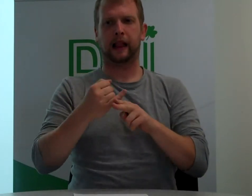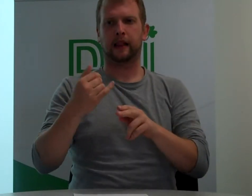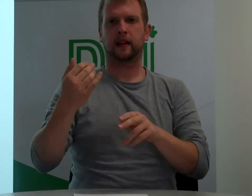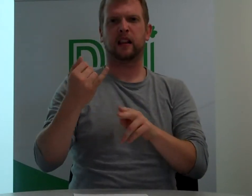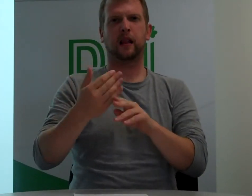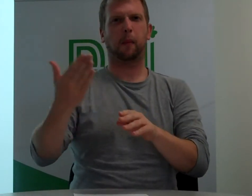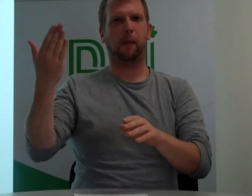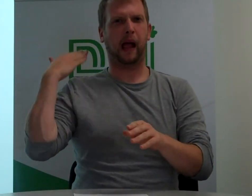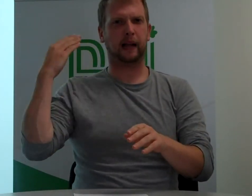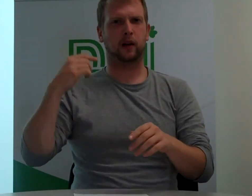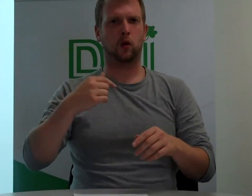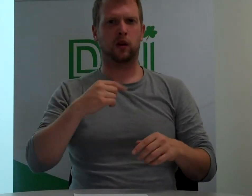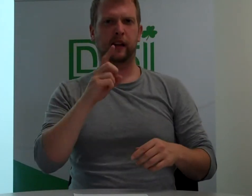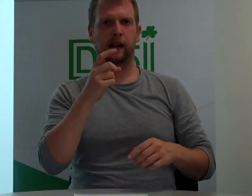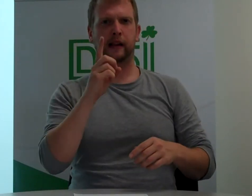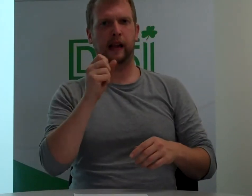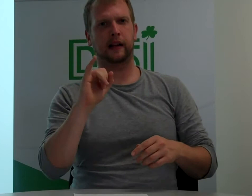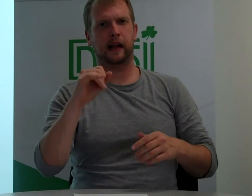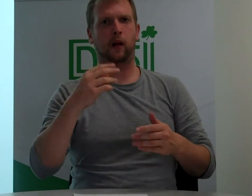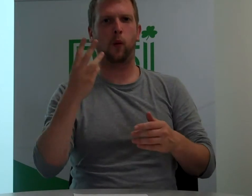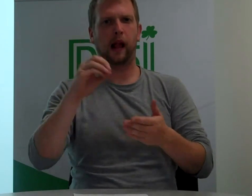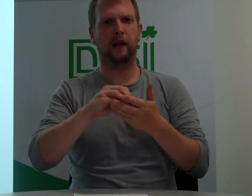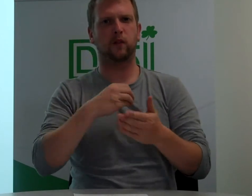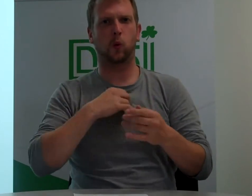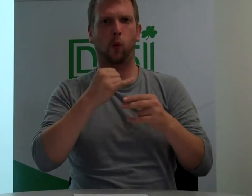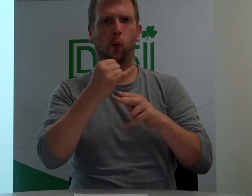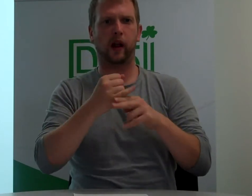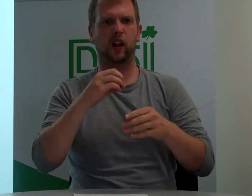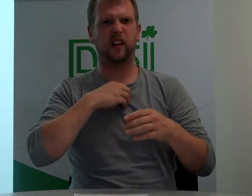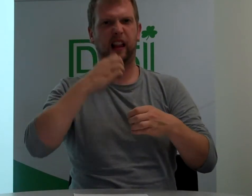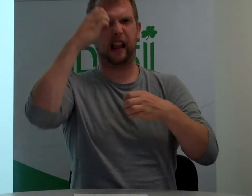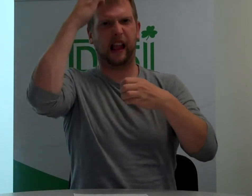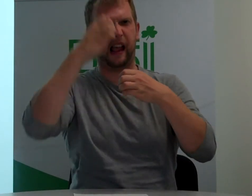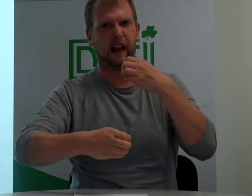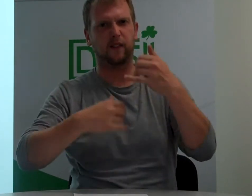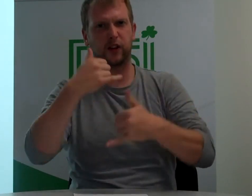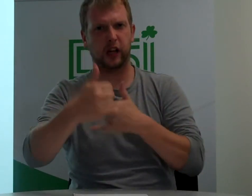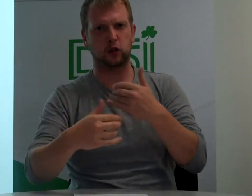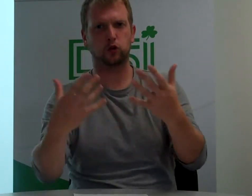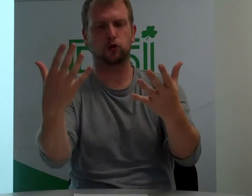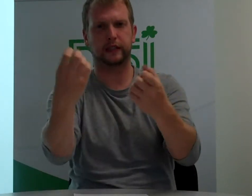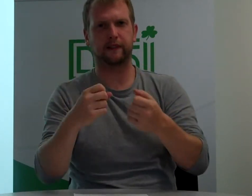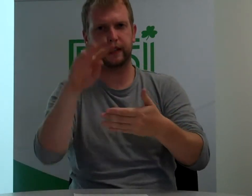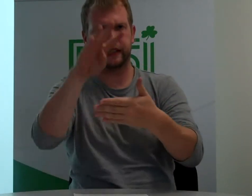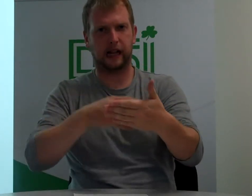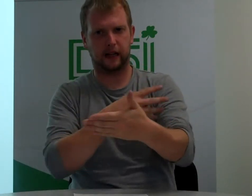Because the DRI will have to wait. They have to get you the time.